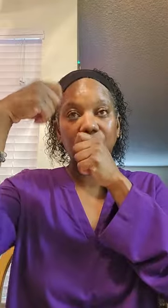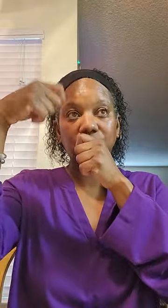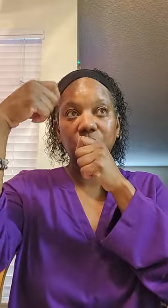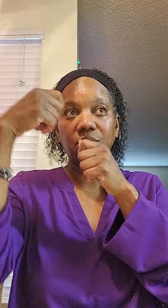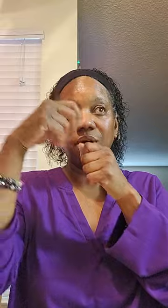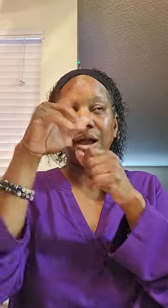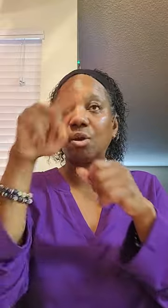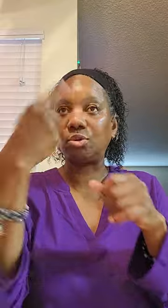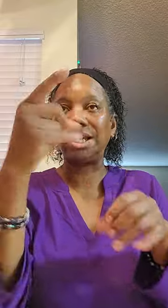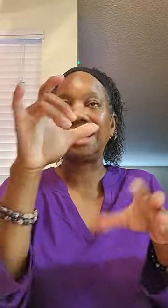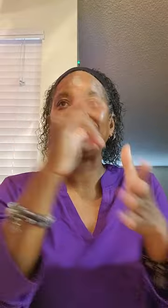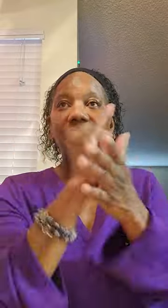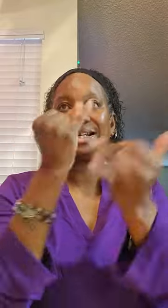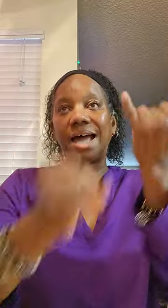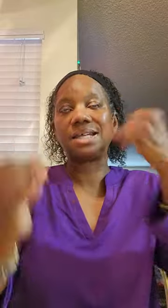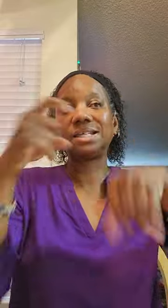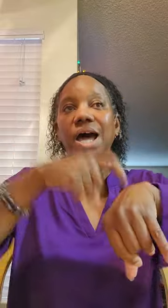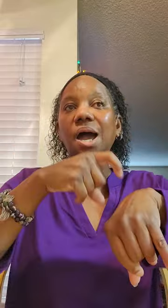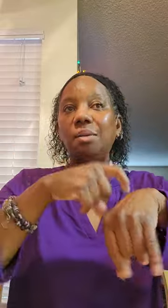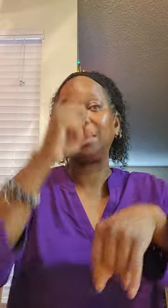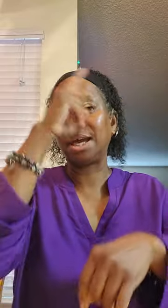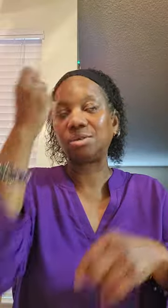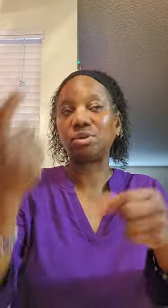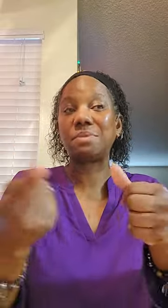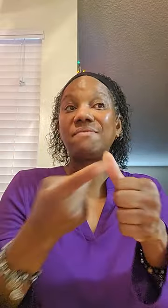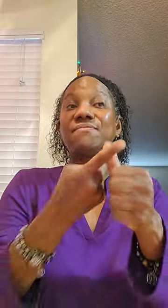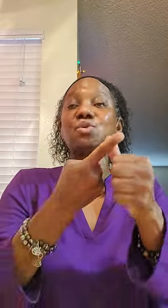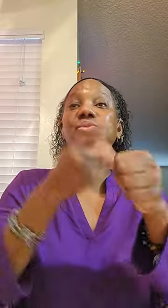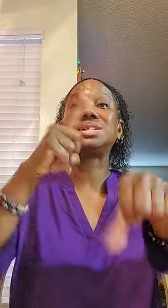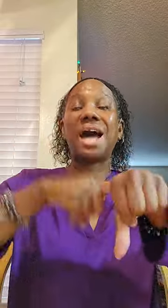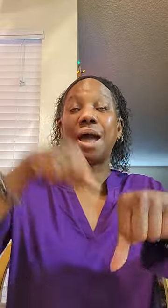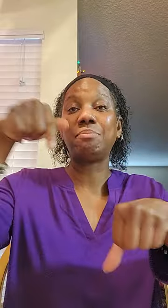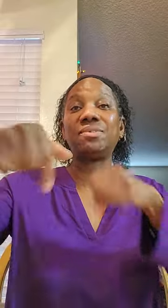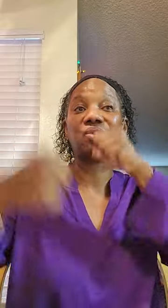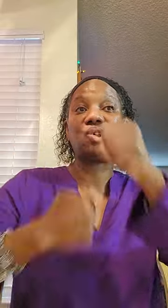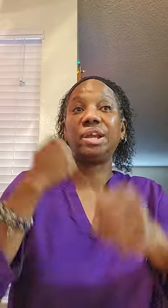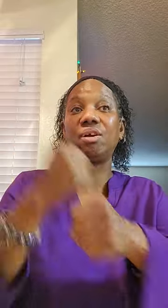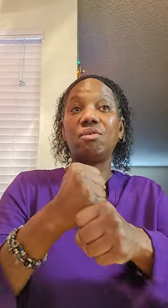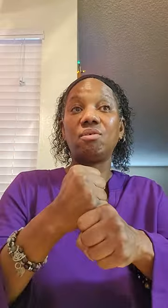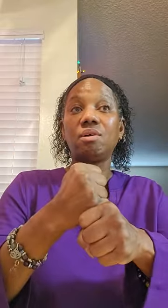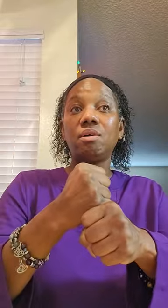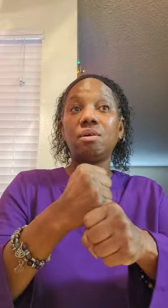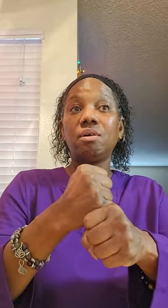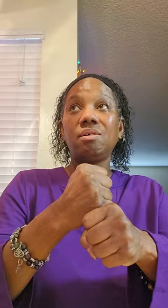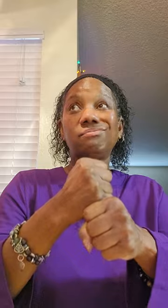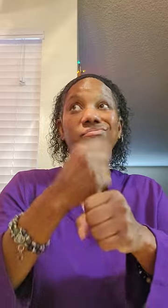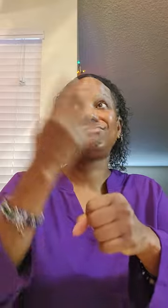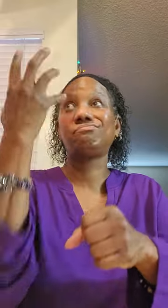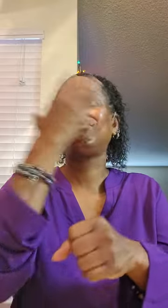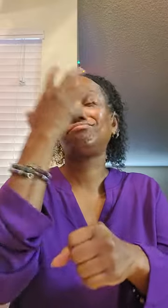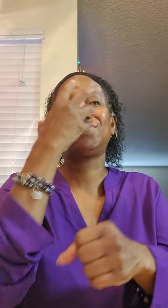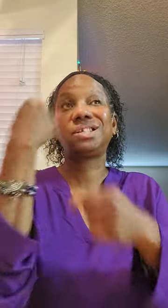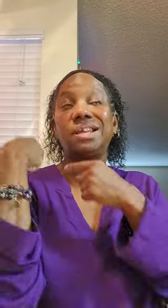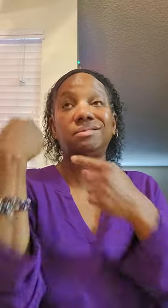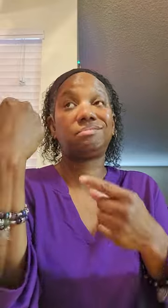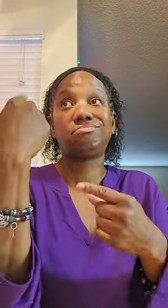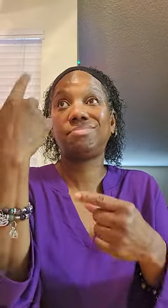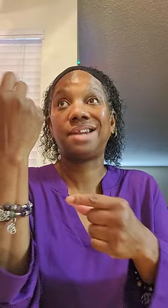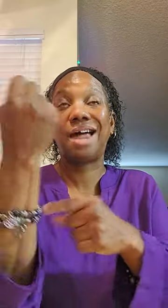I only did it that last time. Because it was my first time this year. Since last